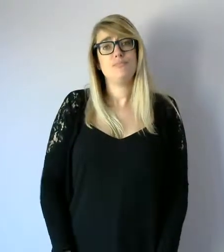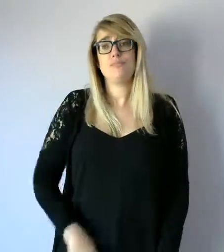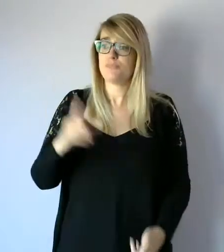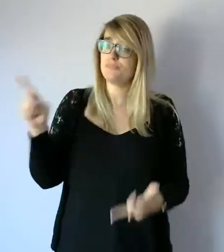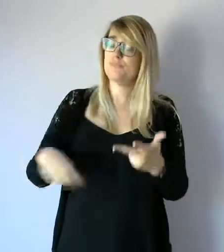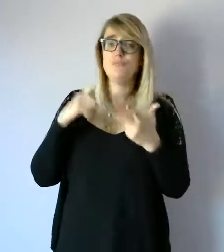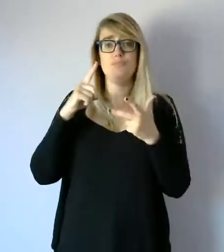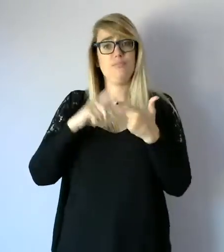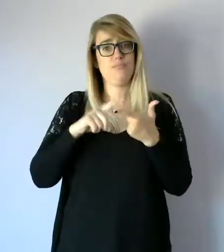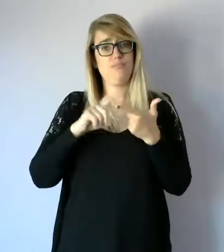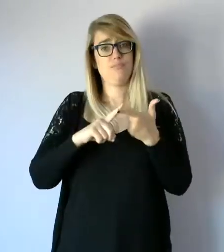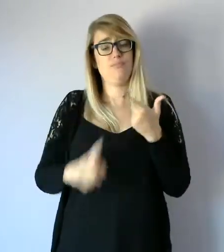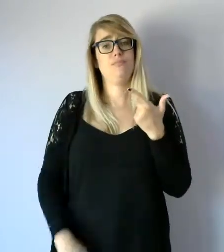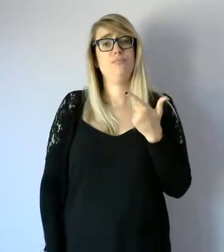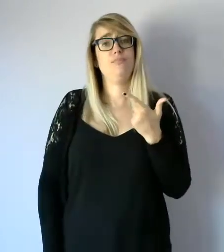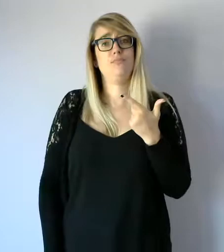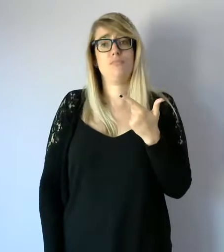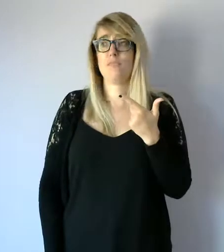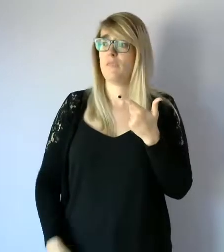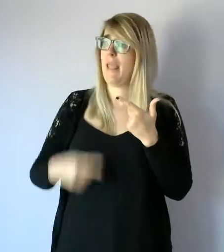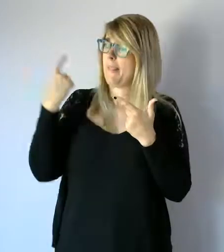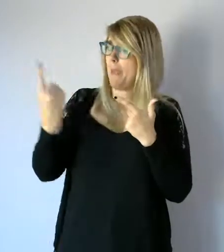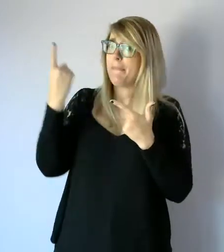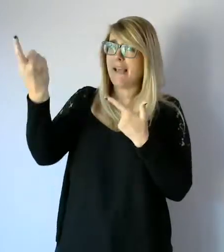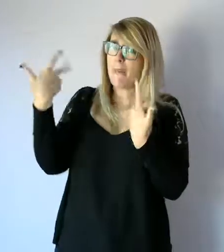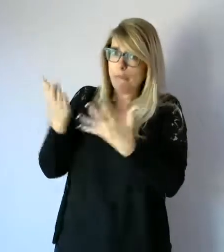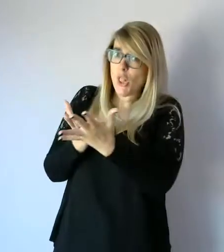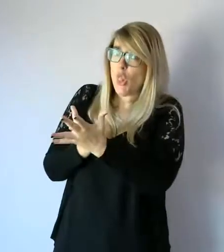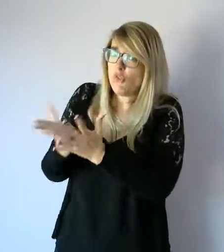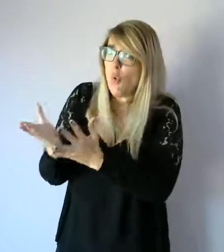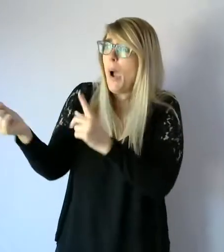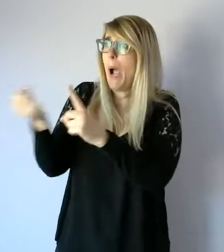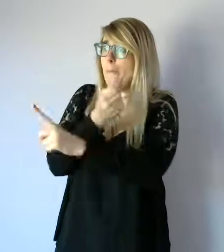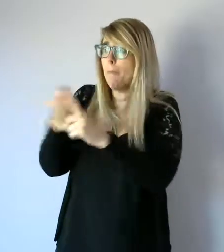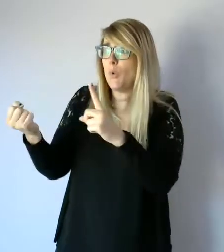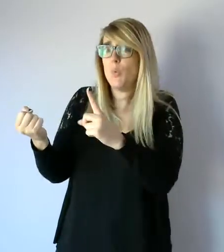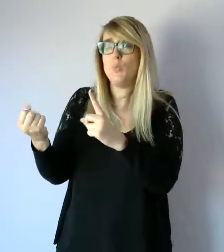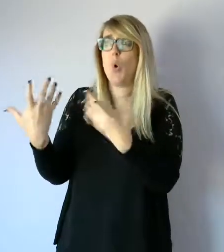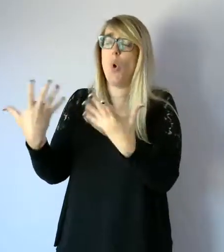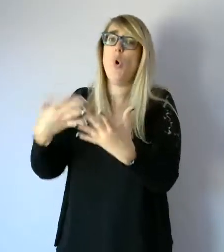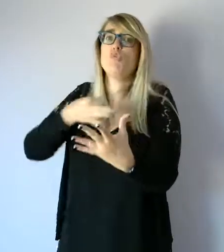2. Experiencing or at risk of abuse or neglect.